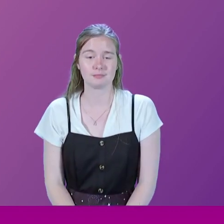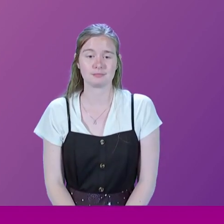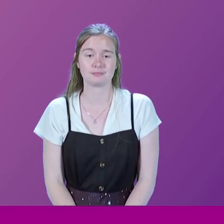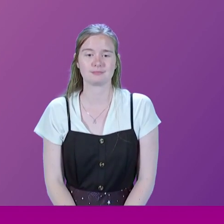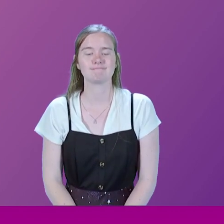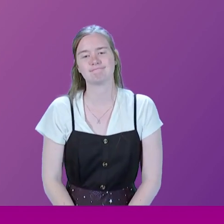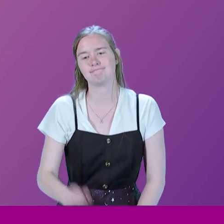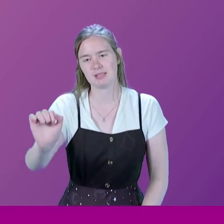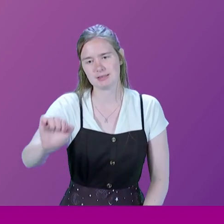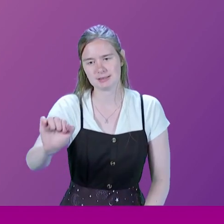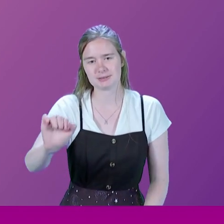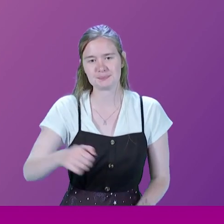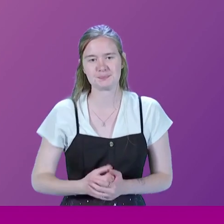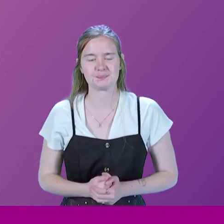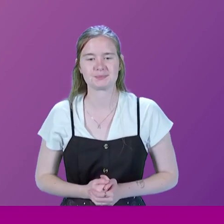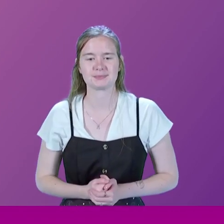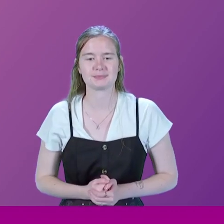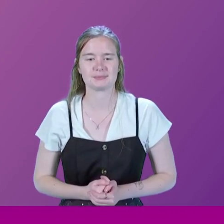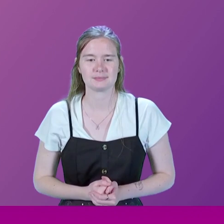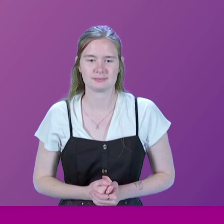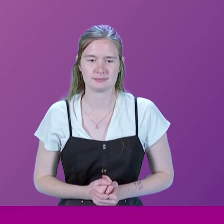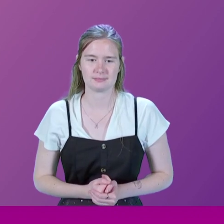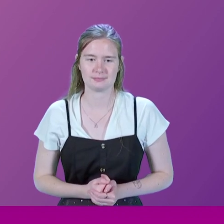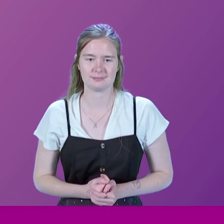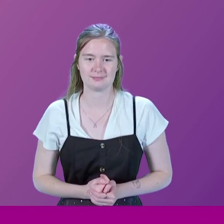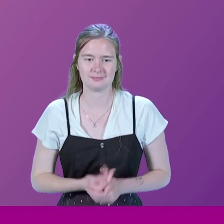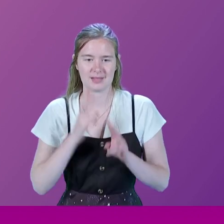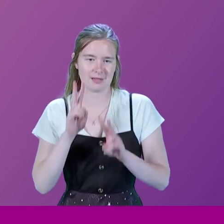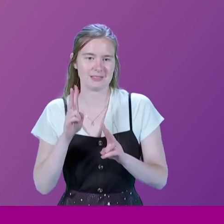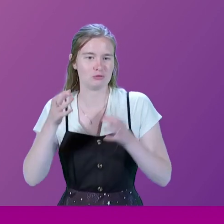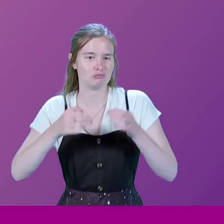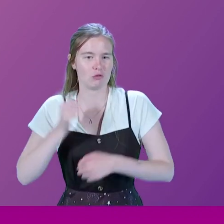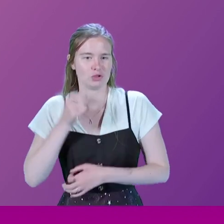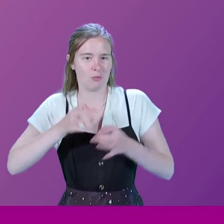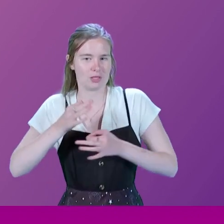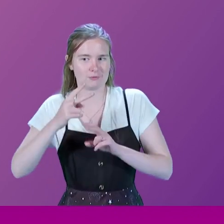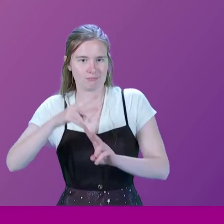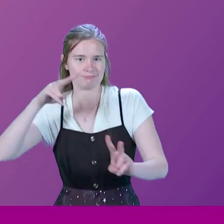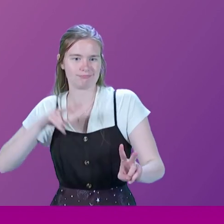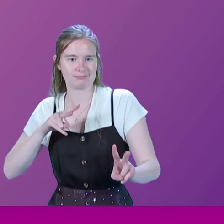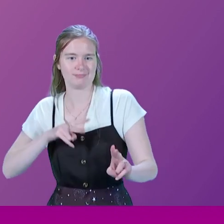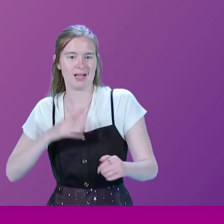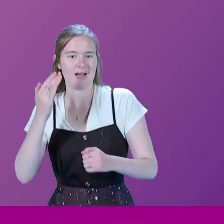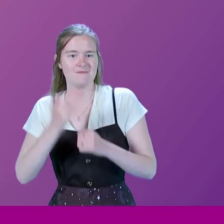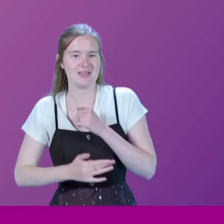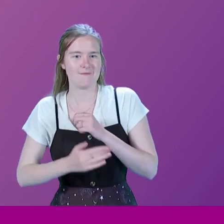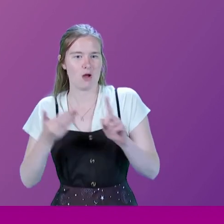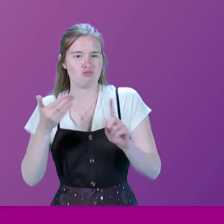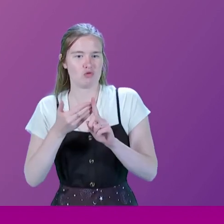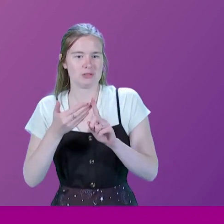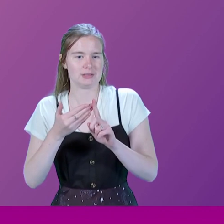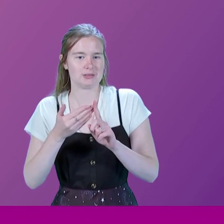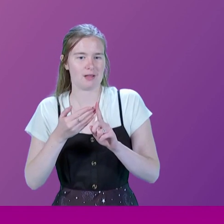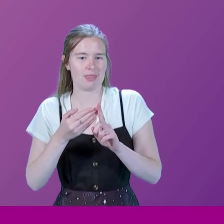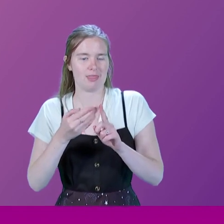Yes, I do. By the way, I observe Scottish politics from a great distance, but I have not noticed that this hemisphere